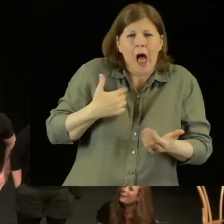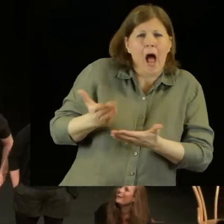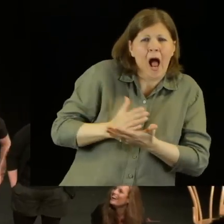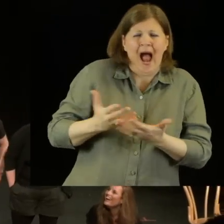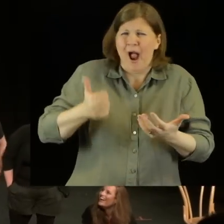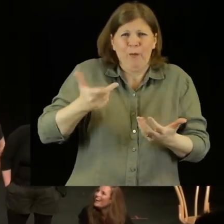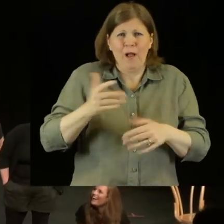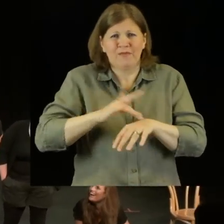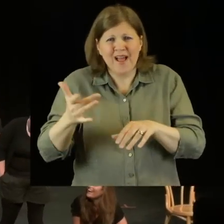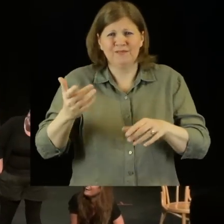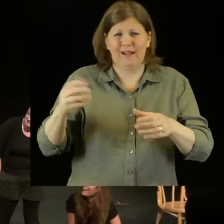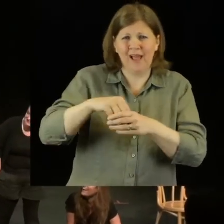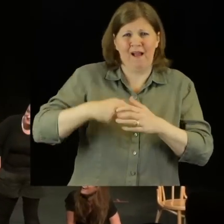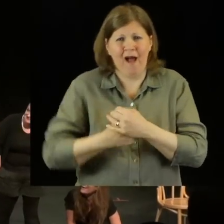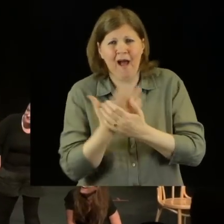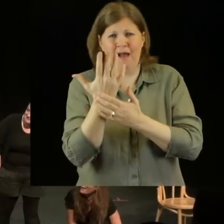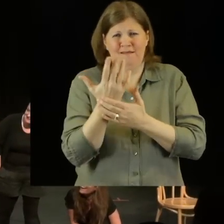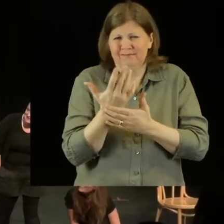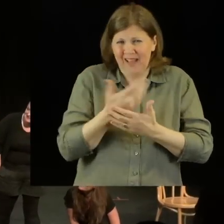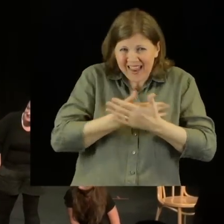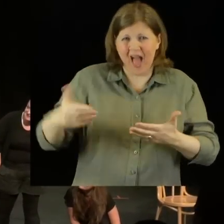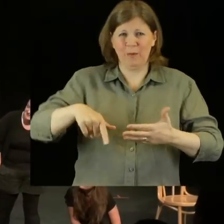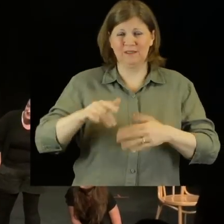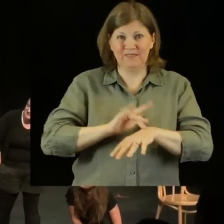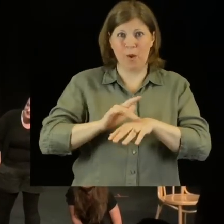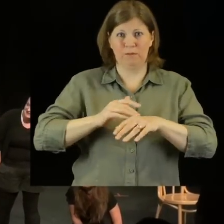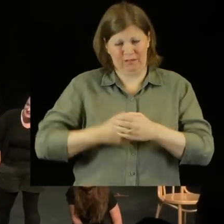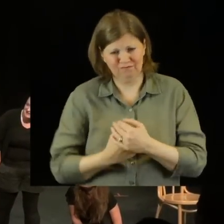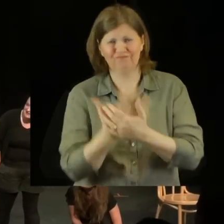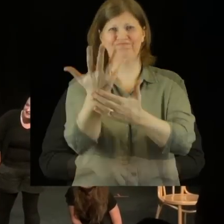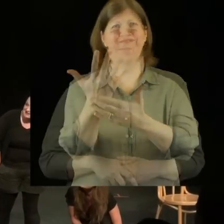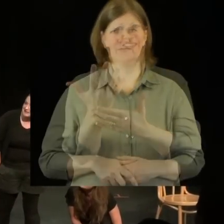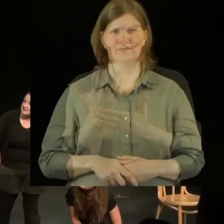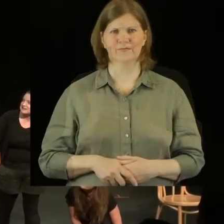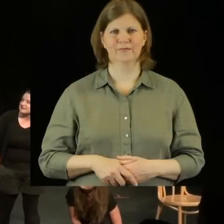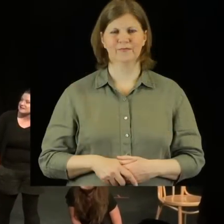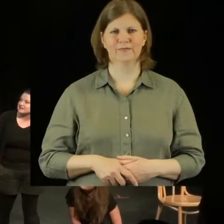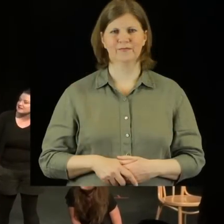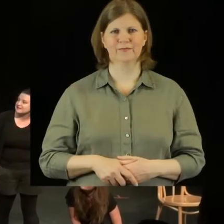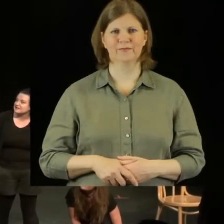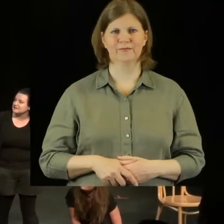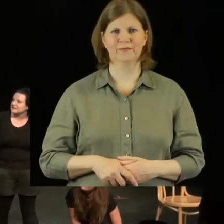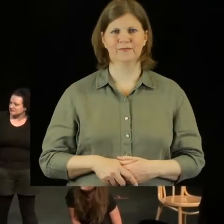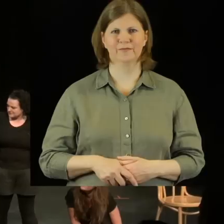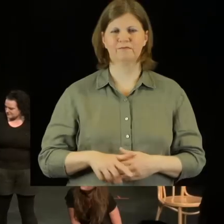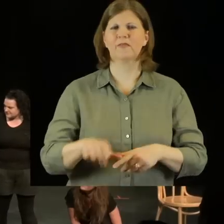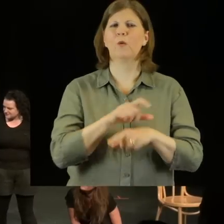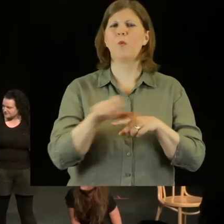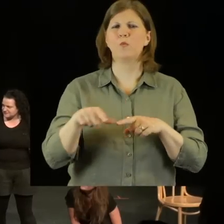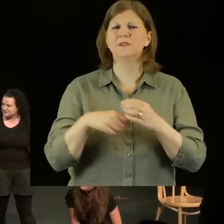quite how the profession will then evolve and how the languages of performance will then evolve. The development of this course